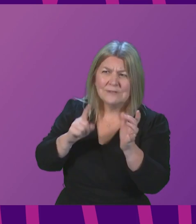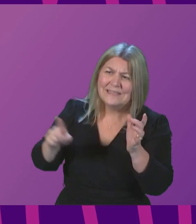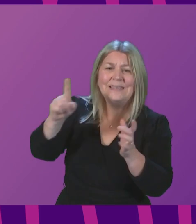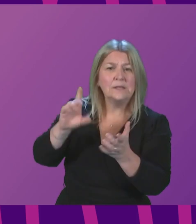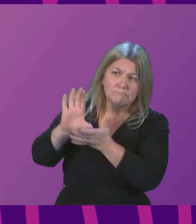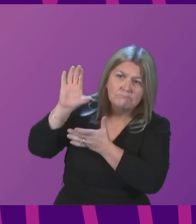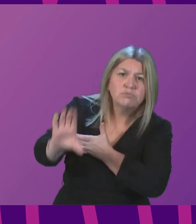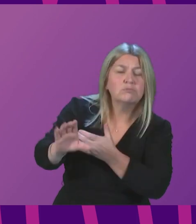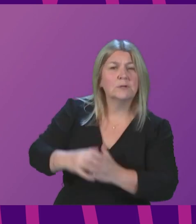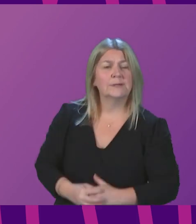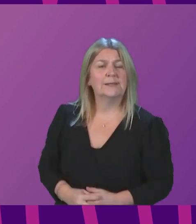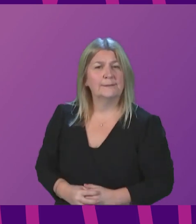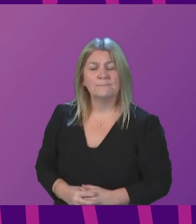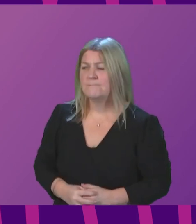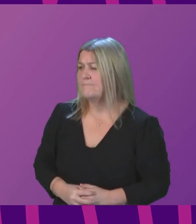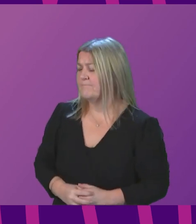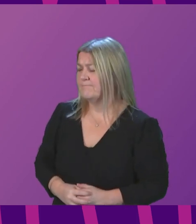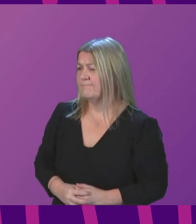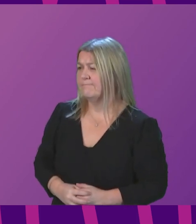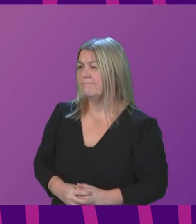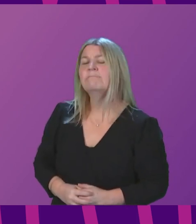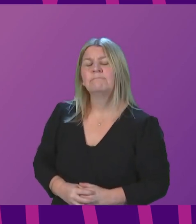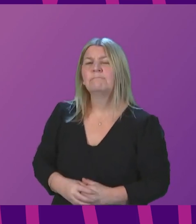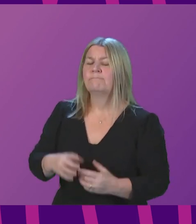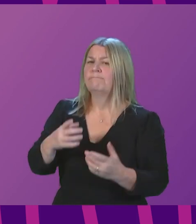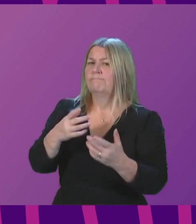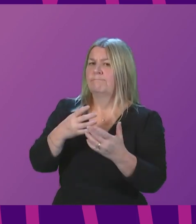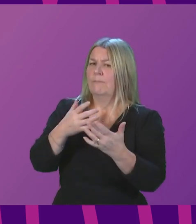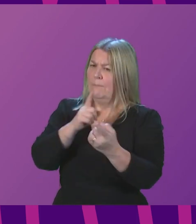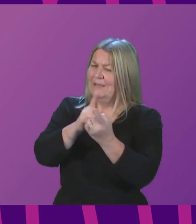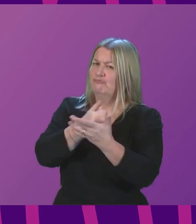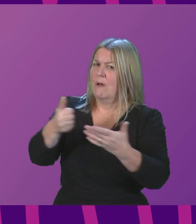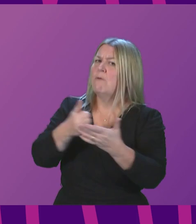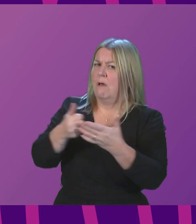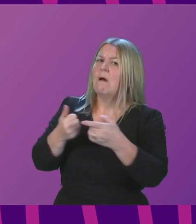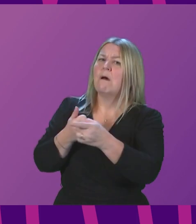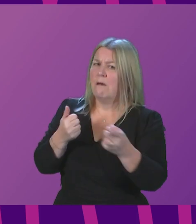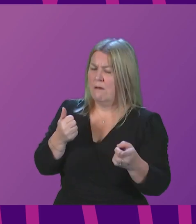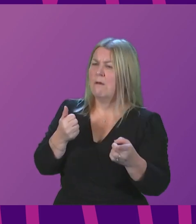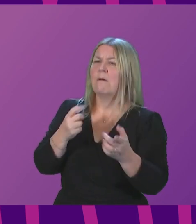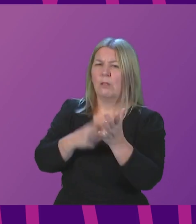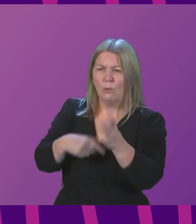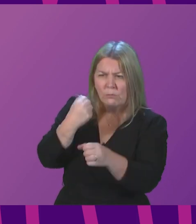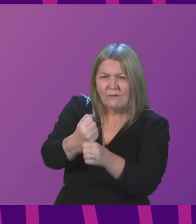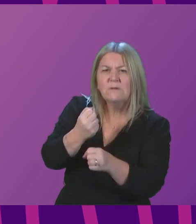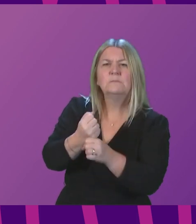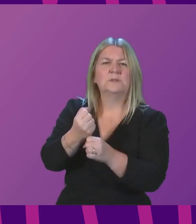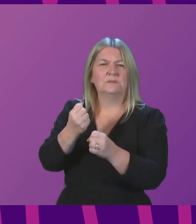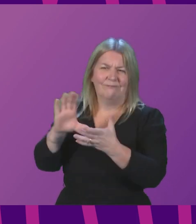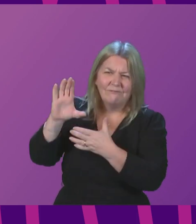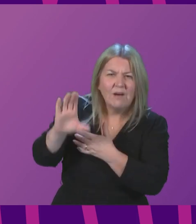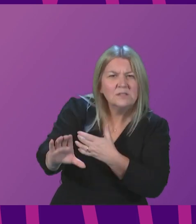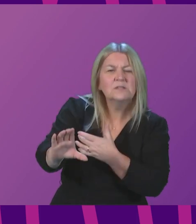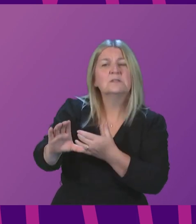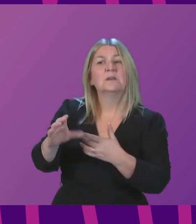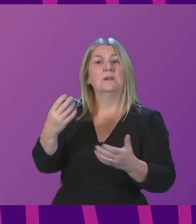Ministers meet COSLA and individual local authorities on a regular basis to cover a range of issues, including the Local Government Funding Settlement. The Finance Secretary